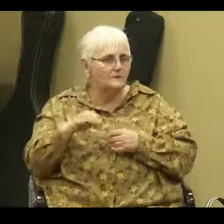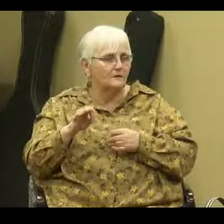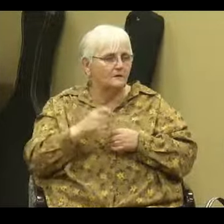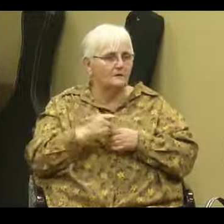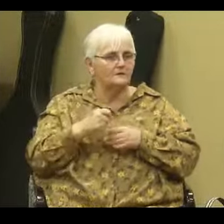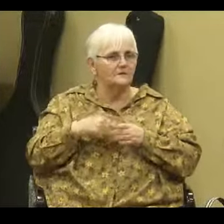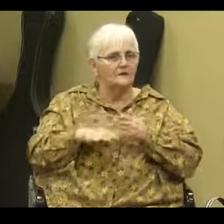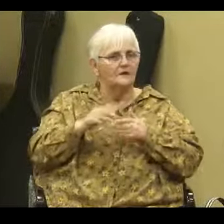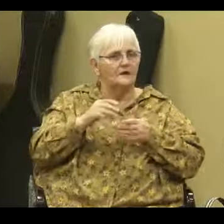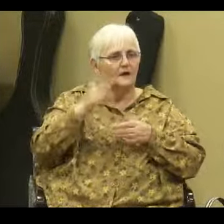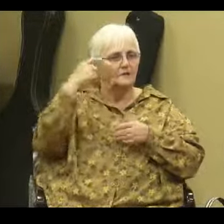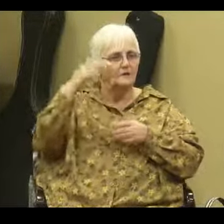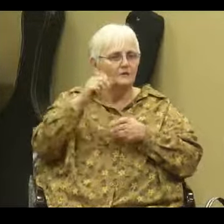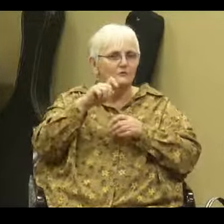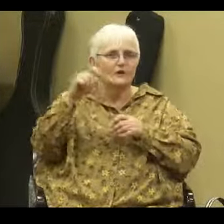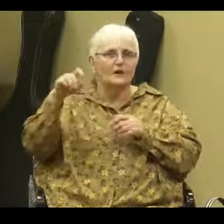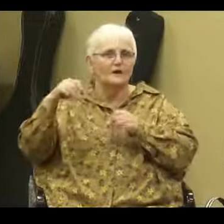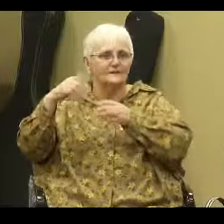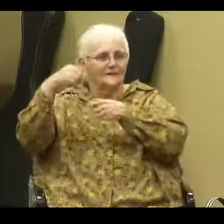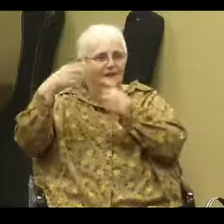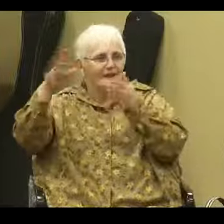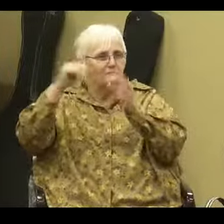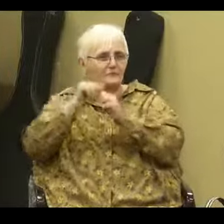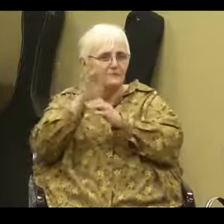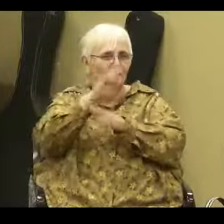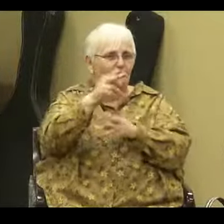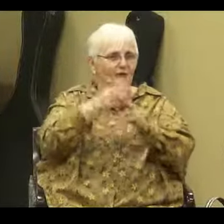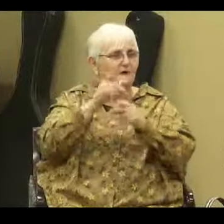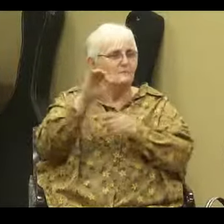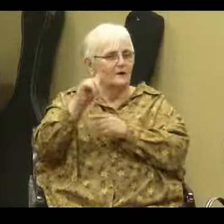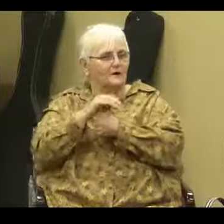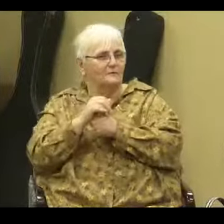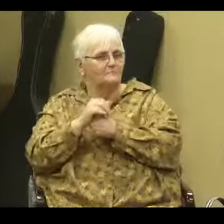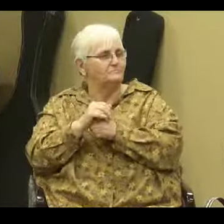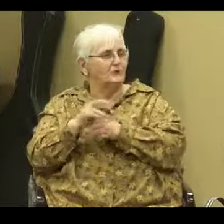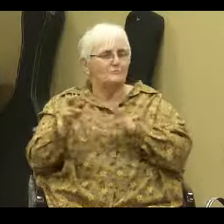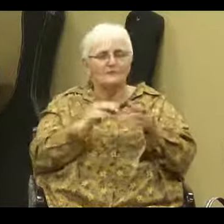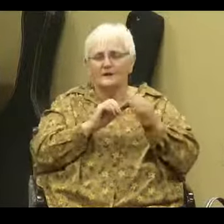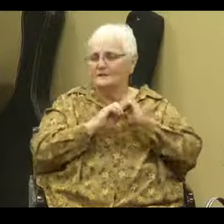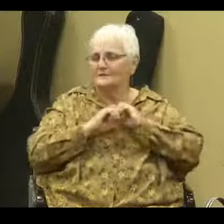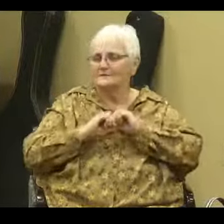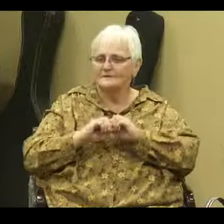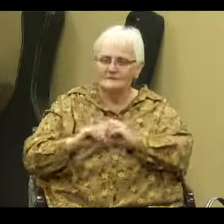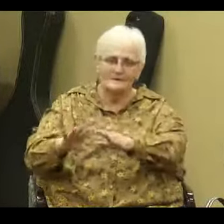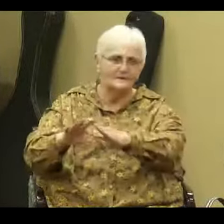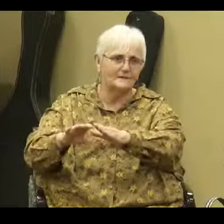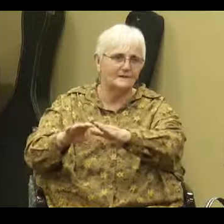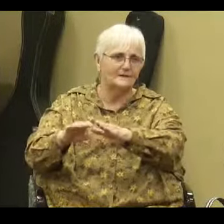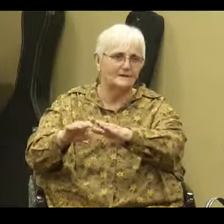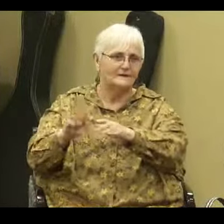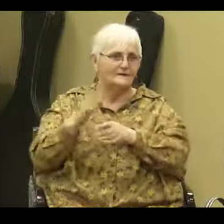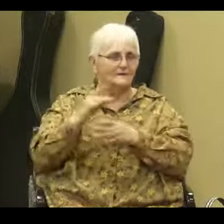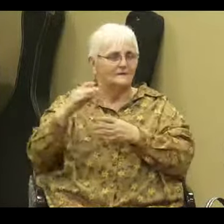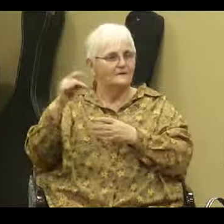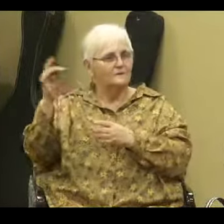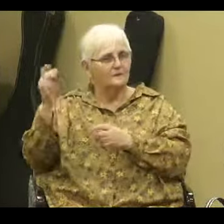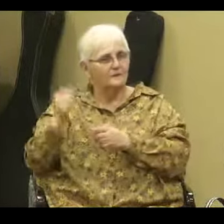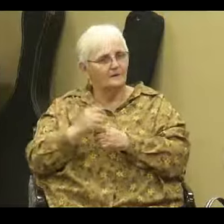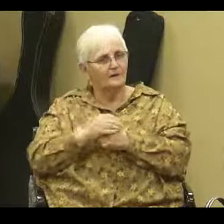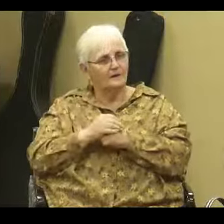the mystery closet in heaven with your name on it you know ready to send you know the spiritual uh